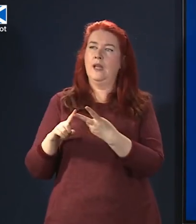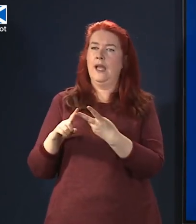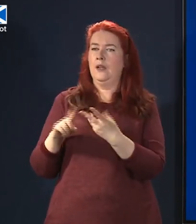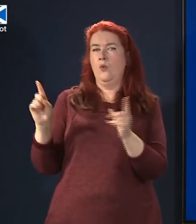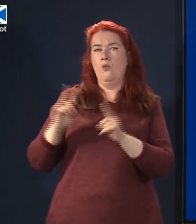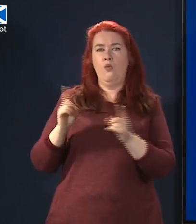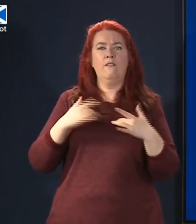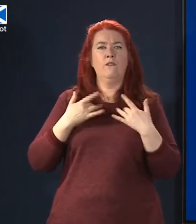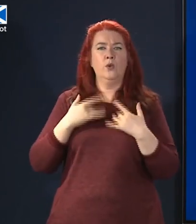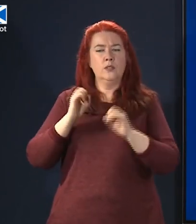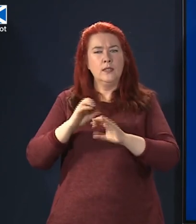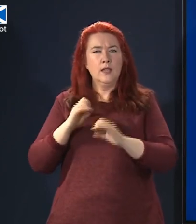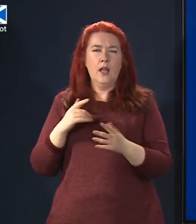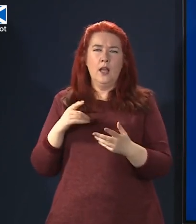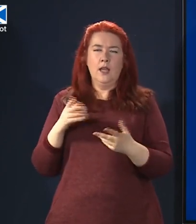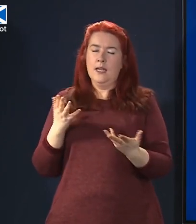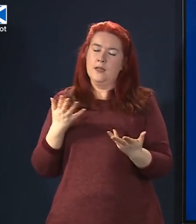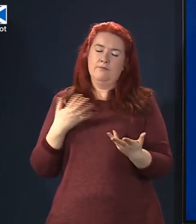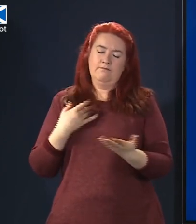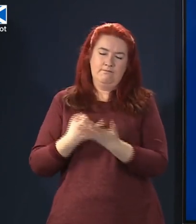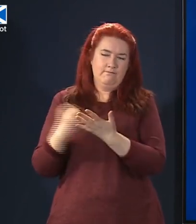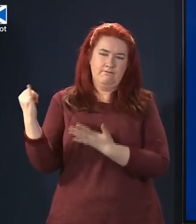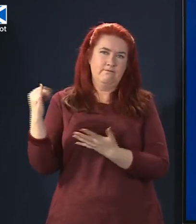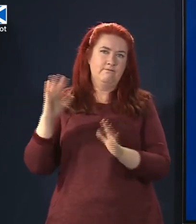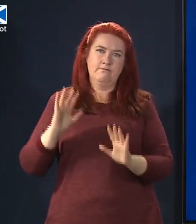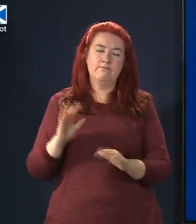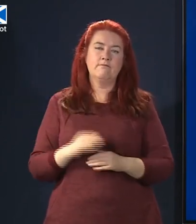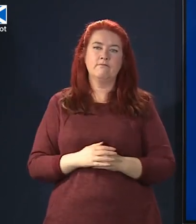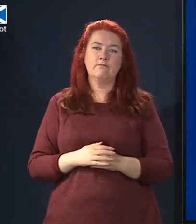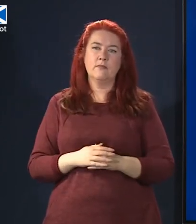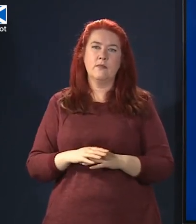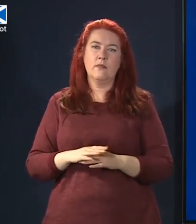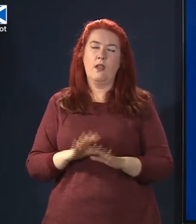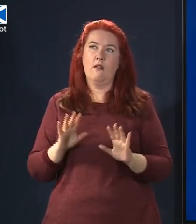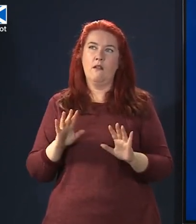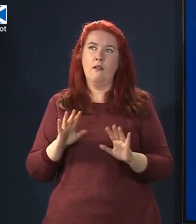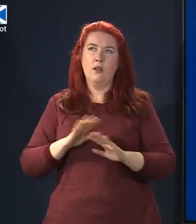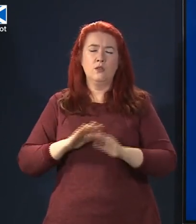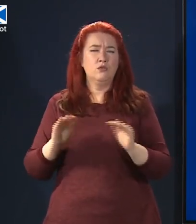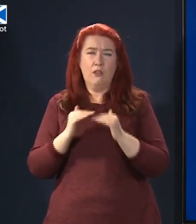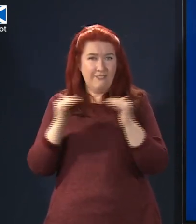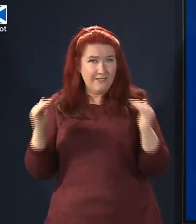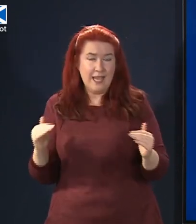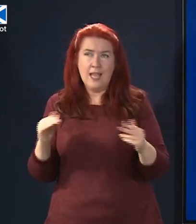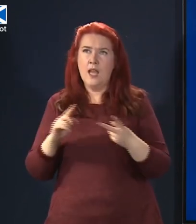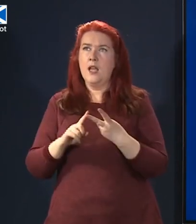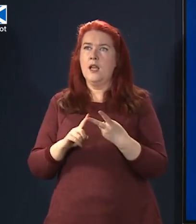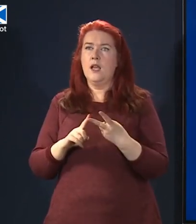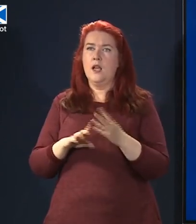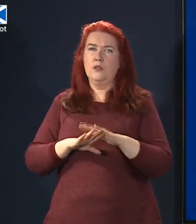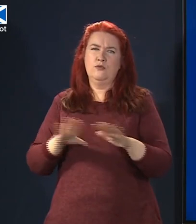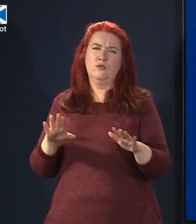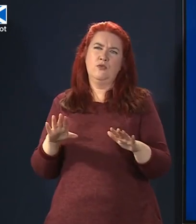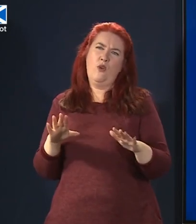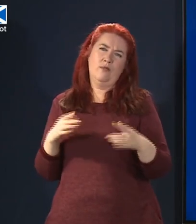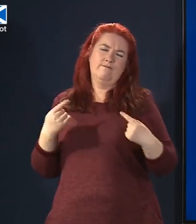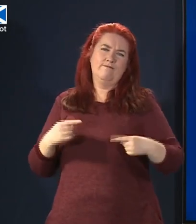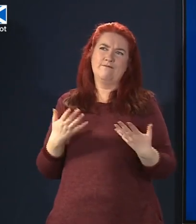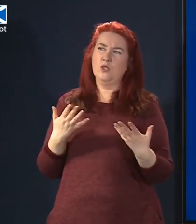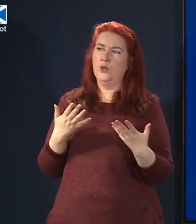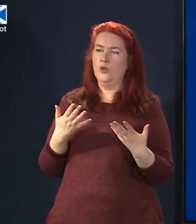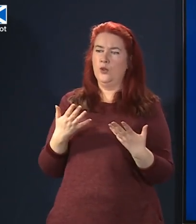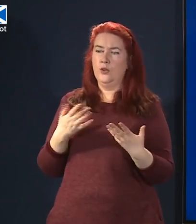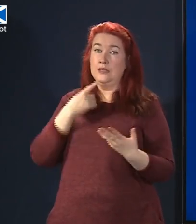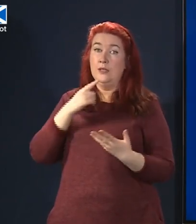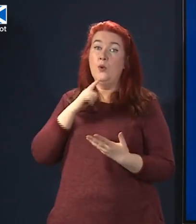expressed there and I don't think it is fair or credible to suggest that the elected representatives who were there